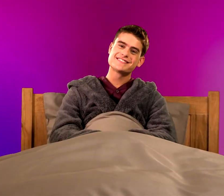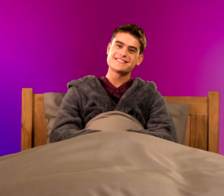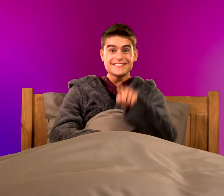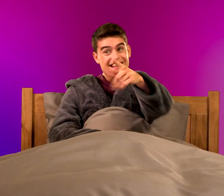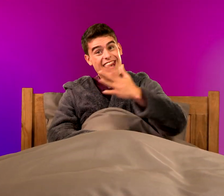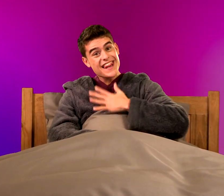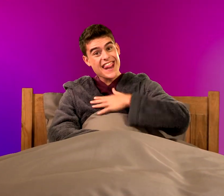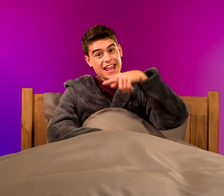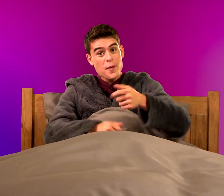Did you like that poem?